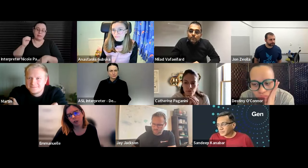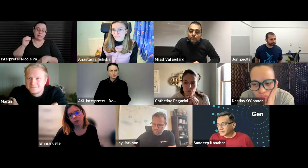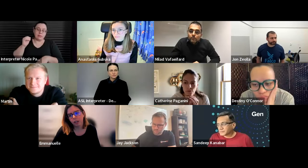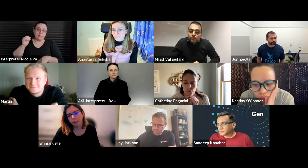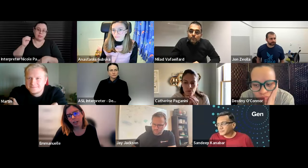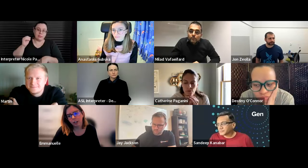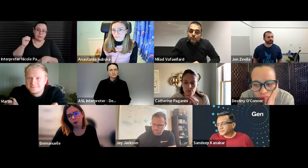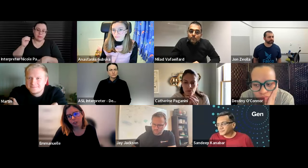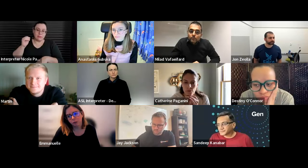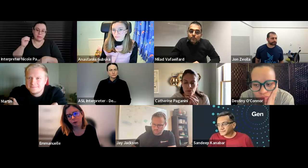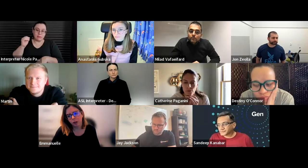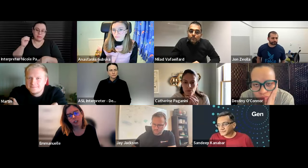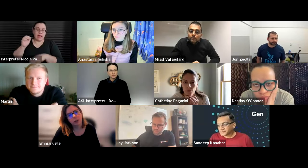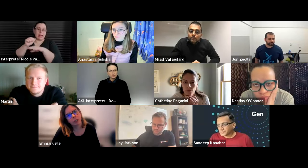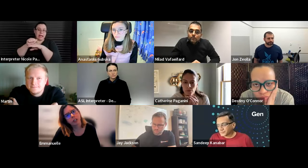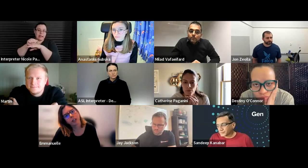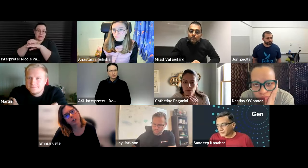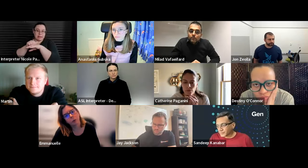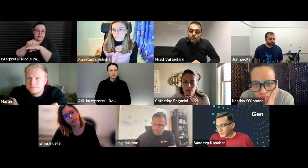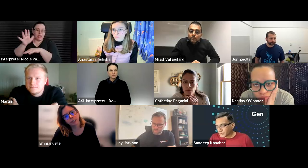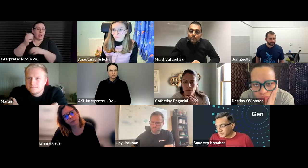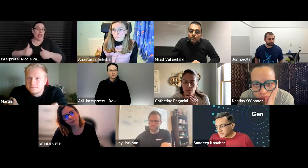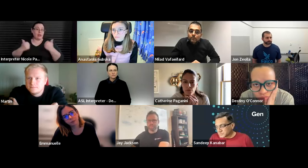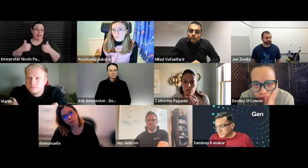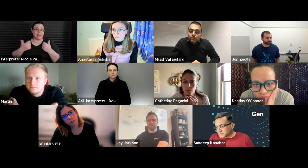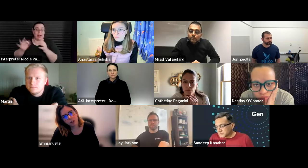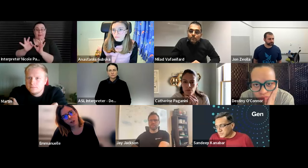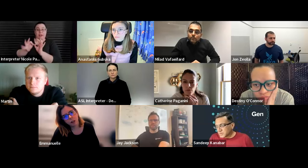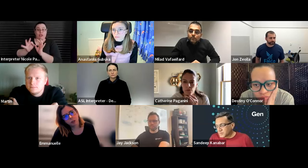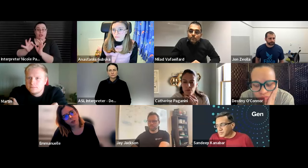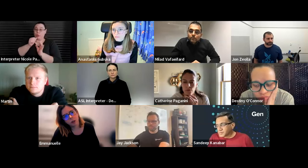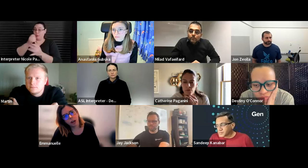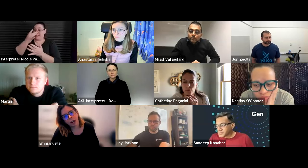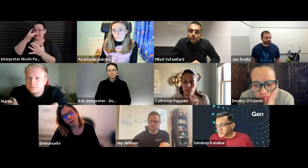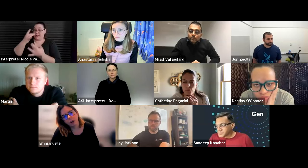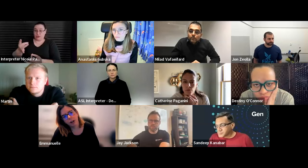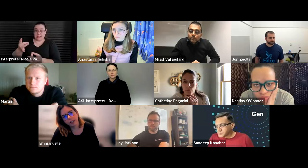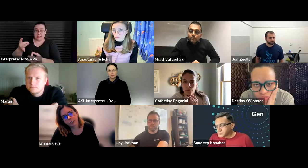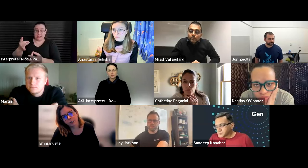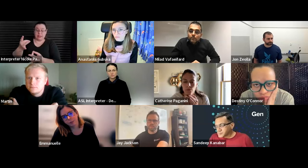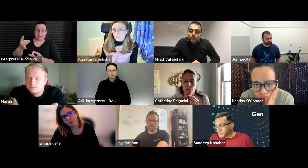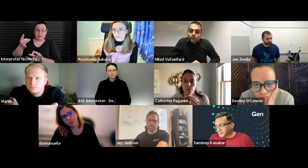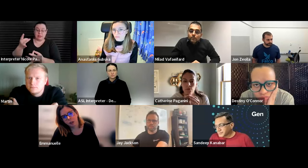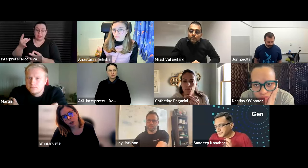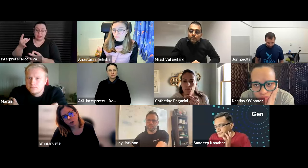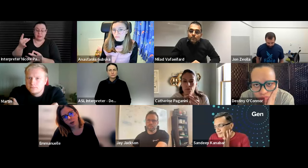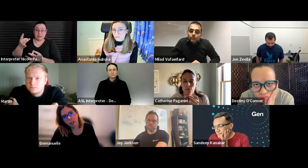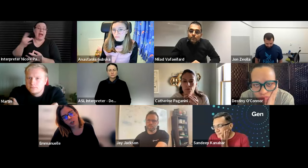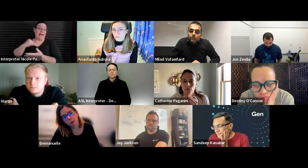you uh in any address of a interpreter interest so i have a list